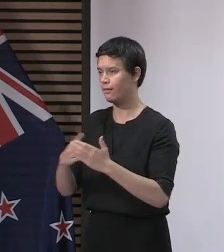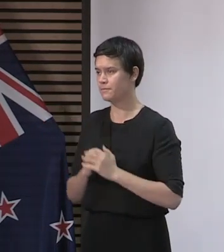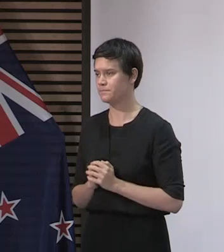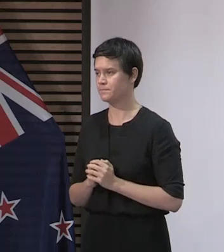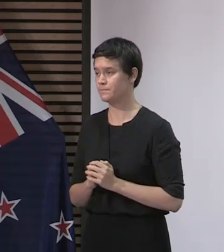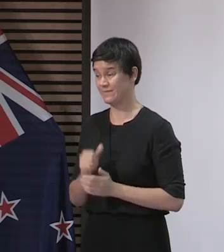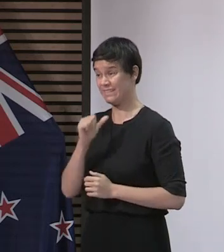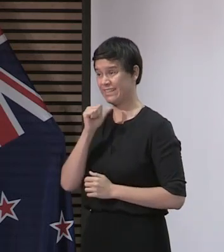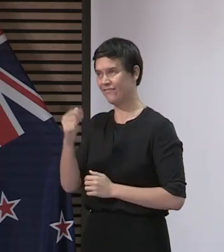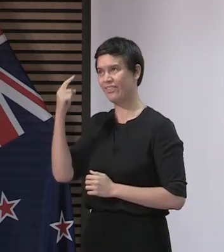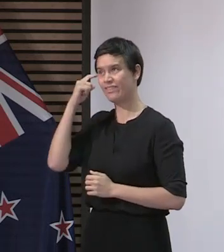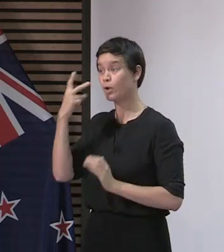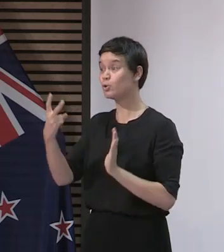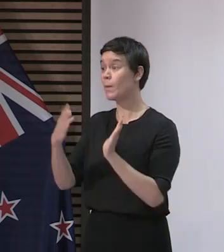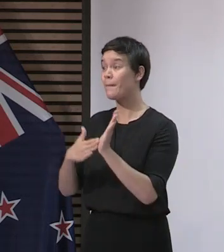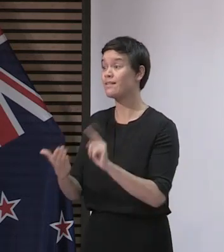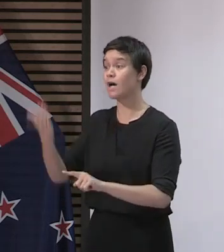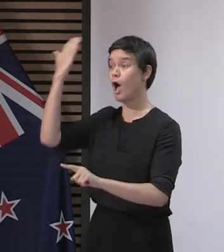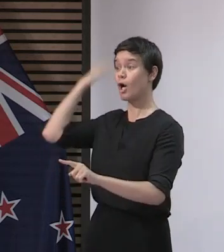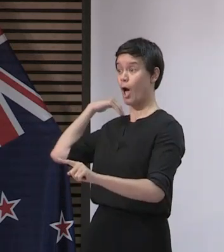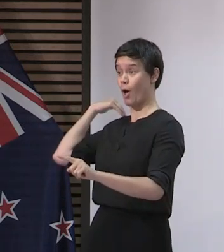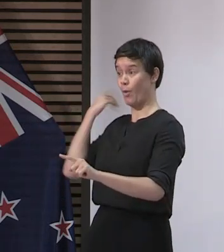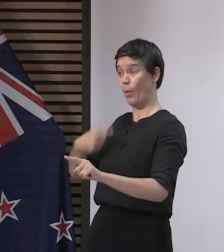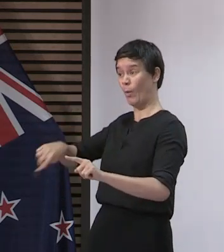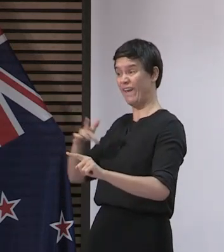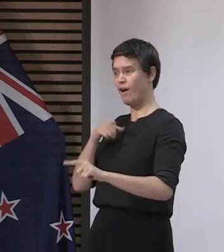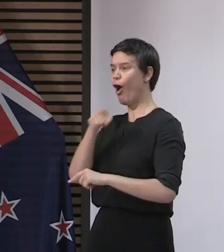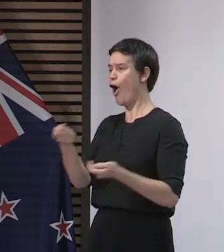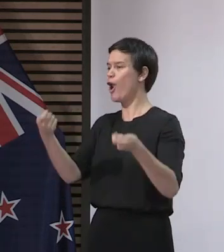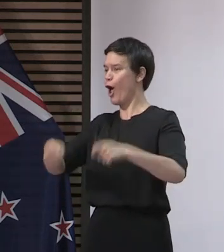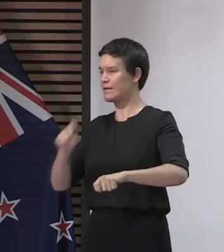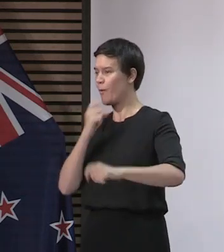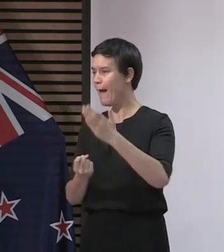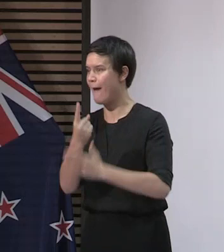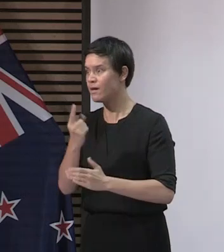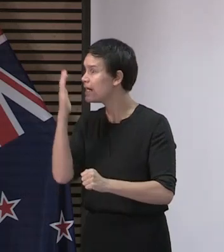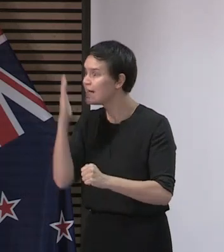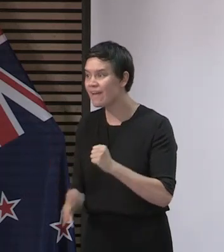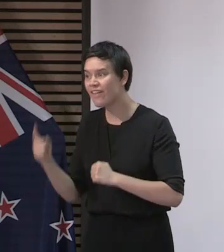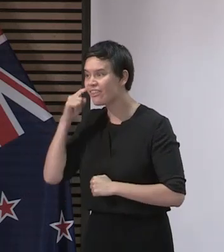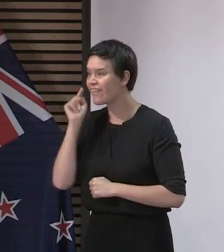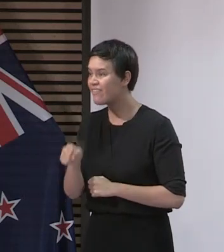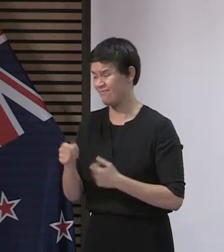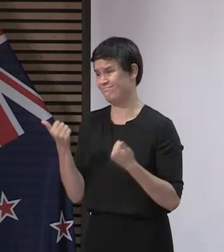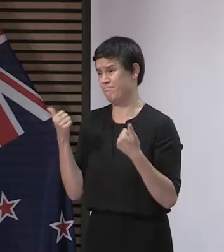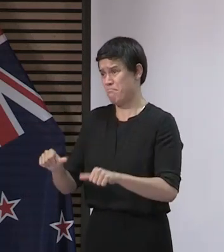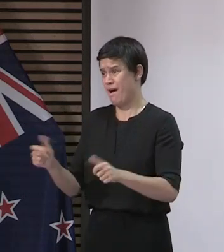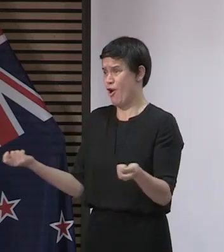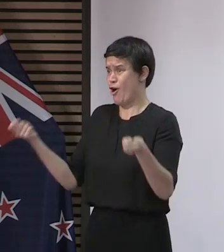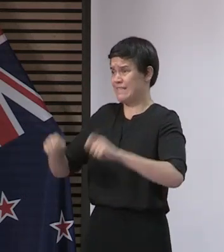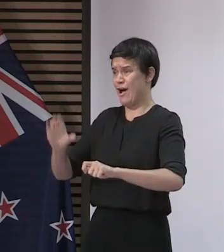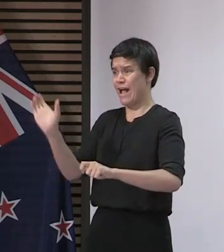But we did and we have done it together. Let me run through a few of the numbers that show how far we have come.